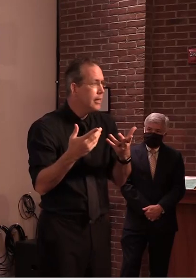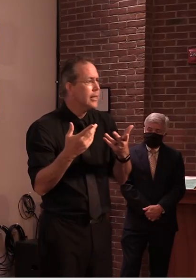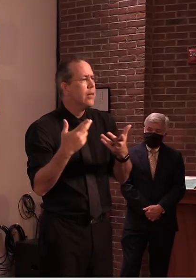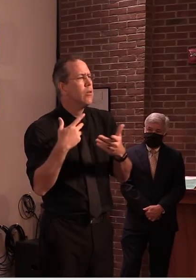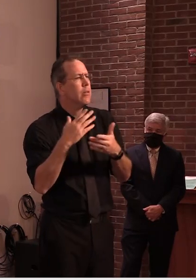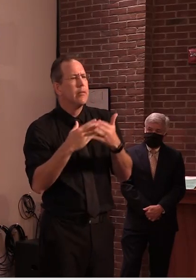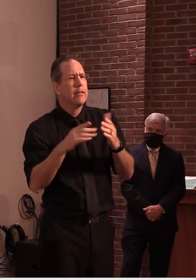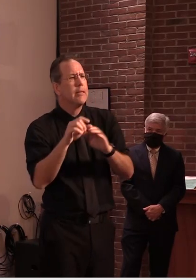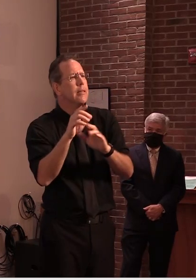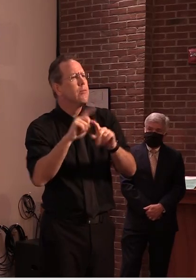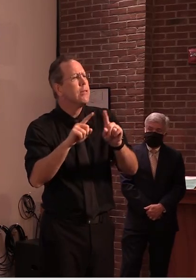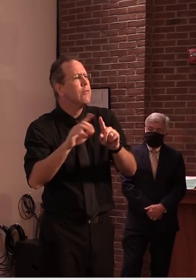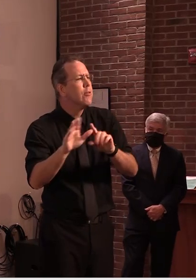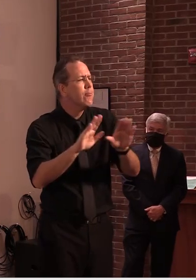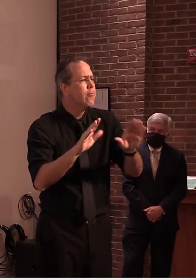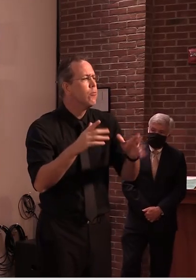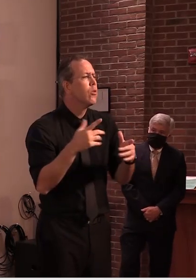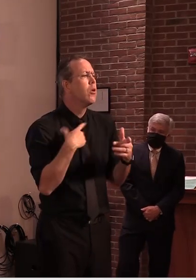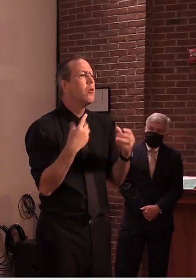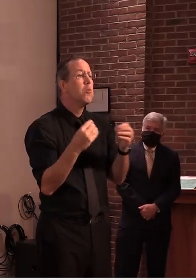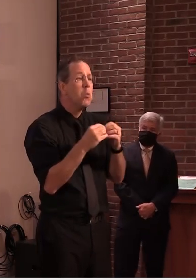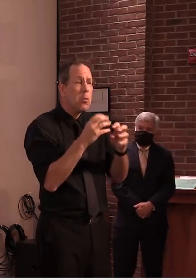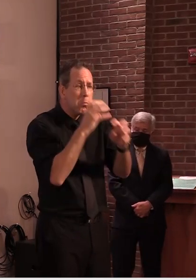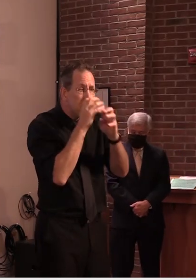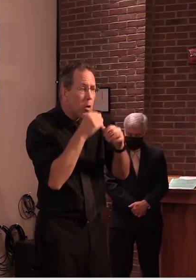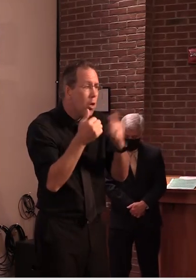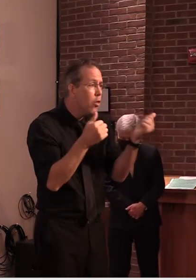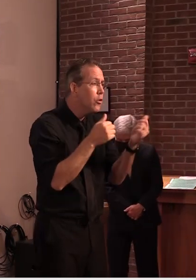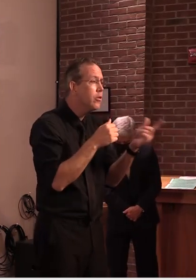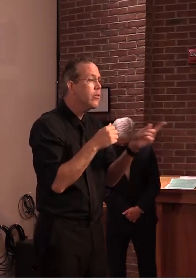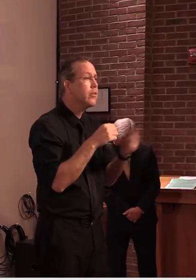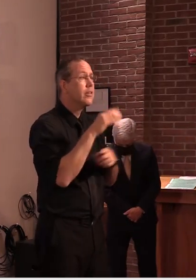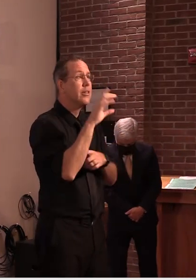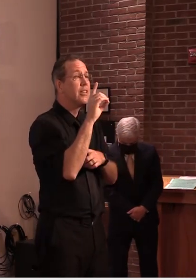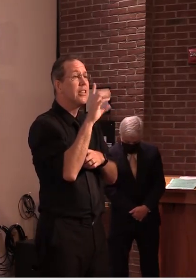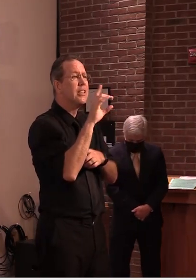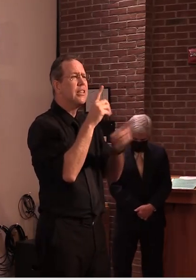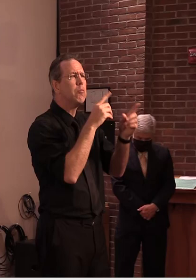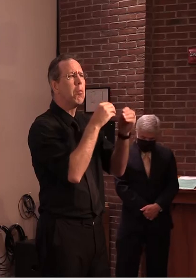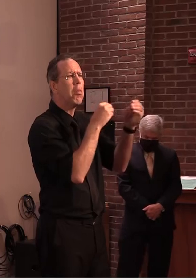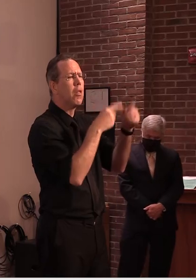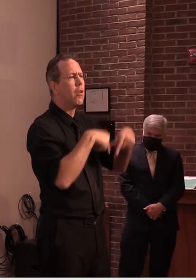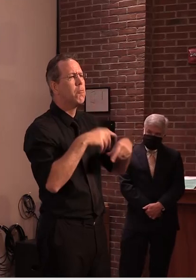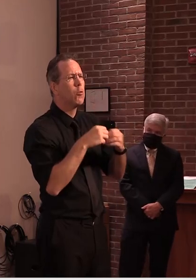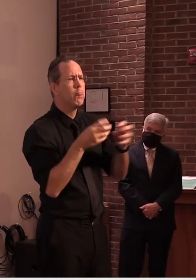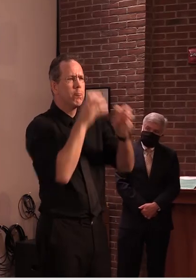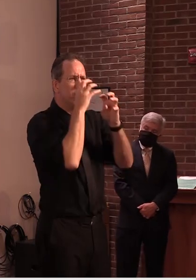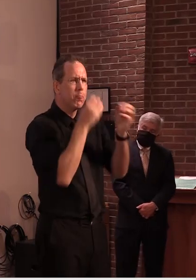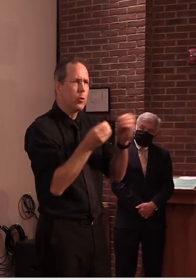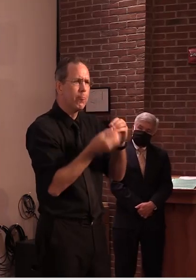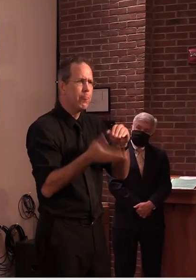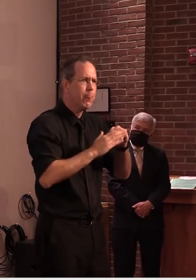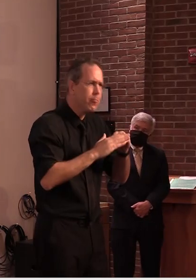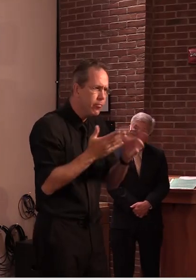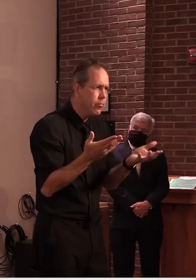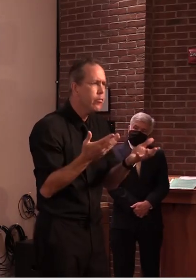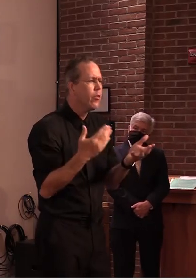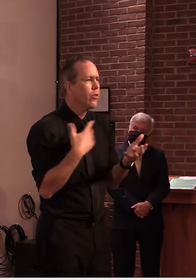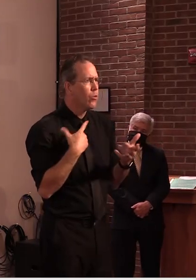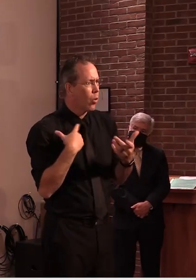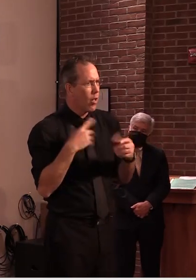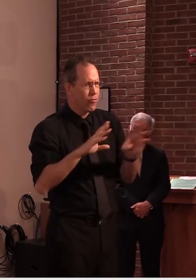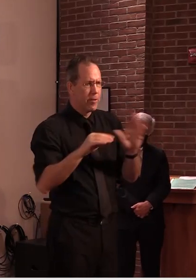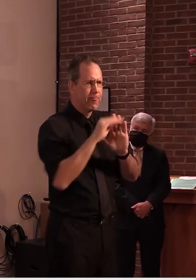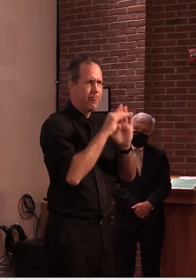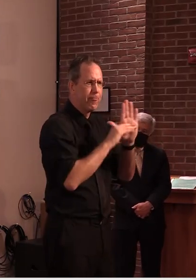cdc guidance documents and the document we produced really made sure that when students arrive